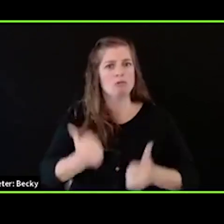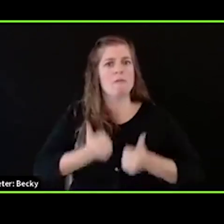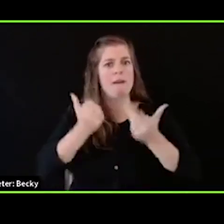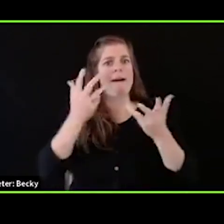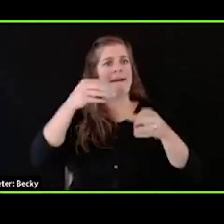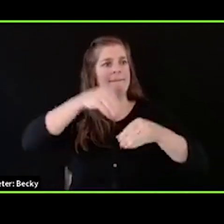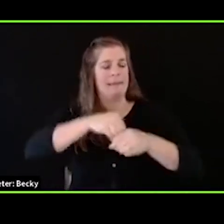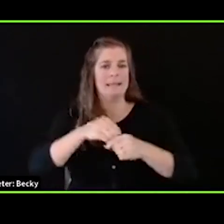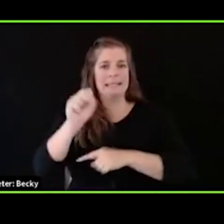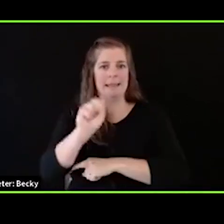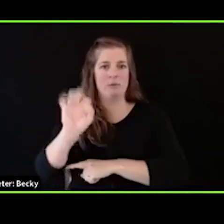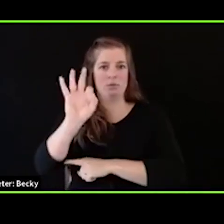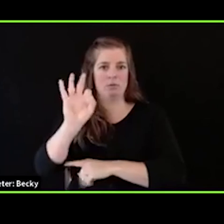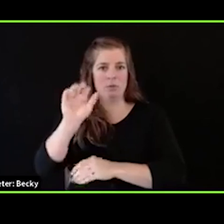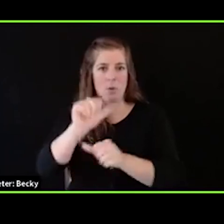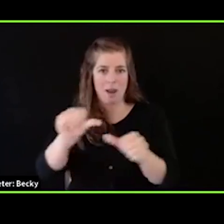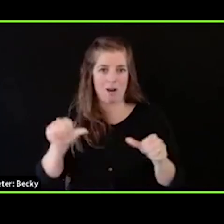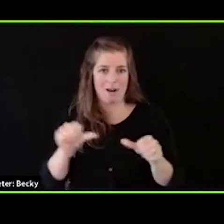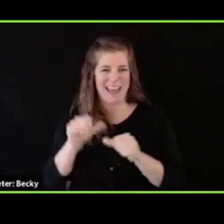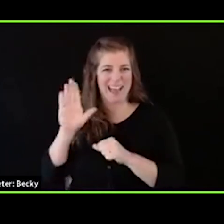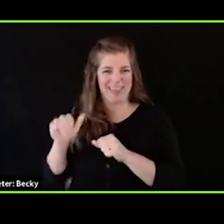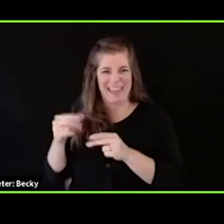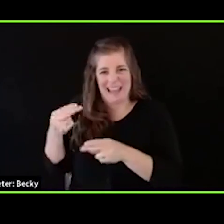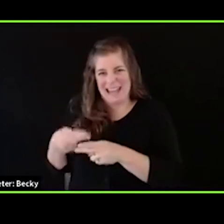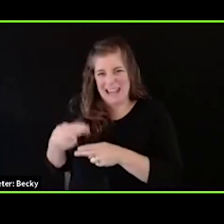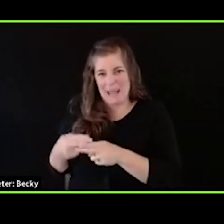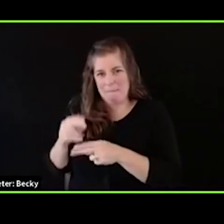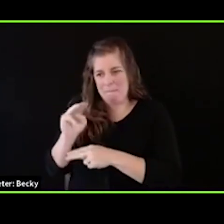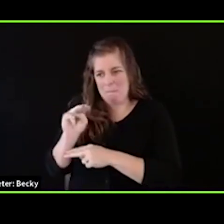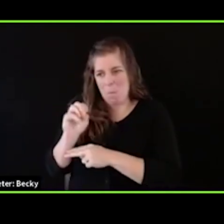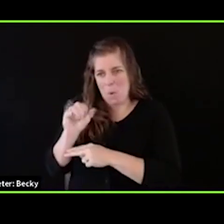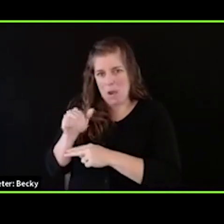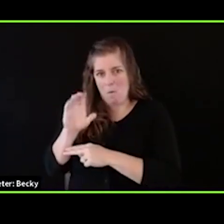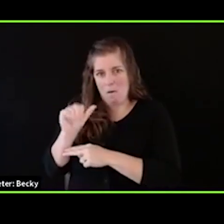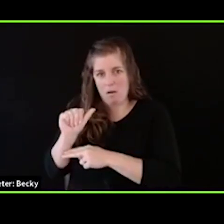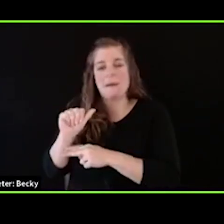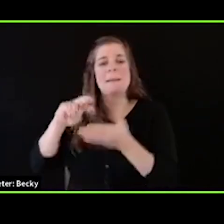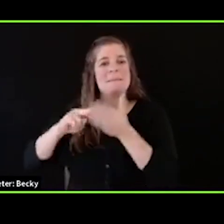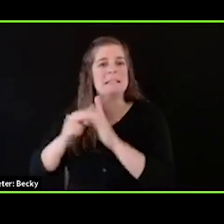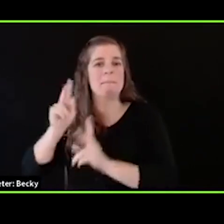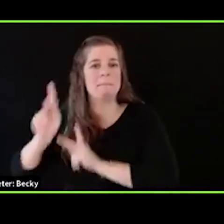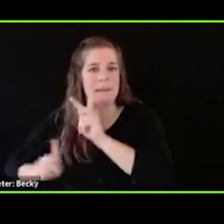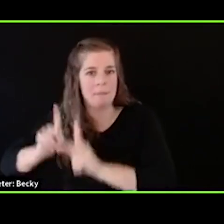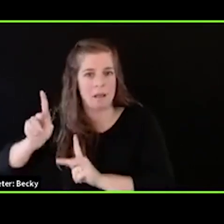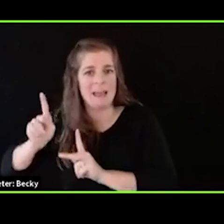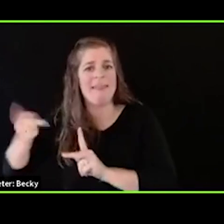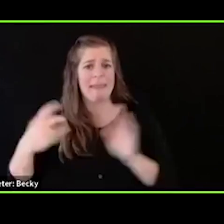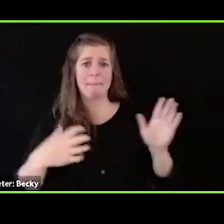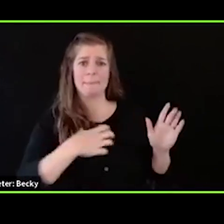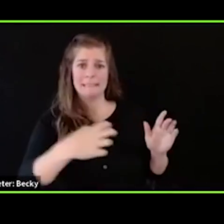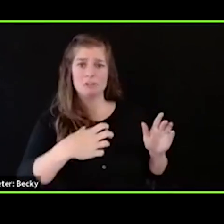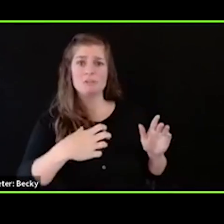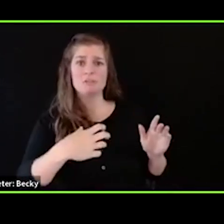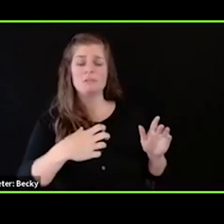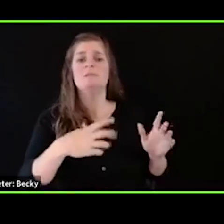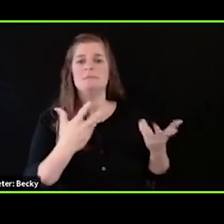people. They petitioned for federal recognition of their tribal status and they lost and filed an appeal in